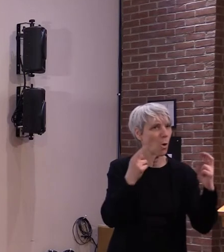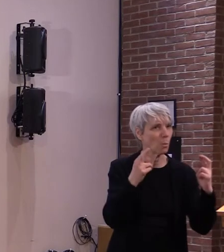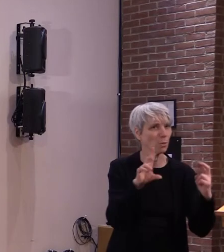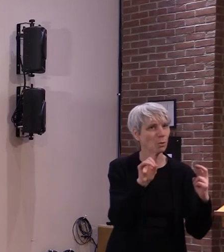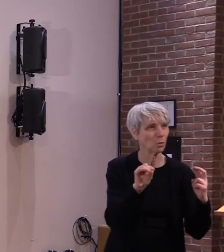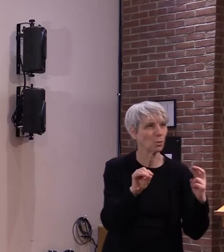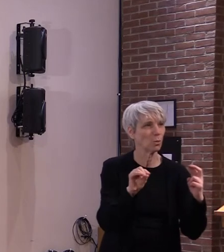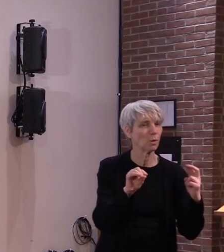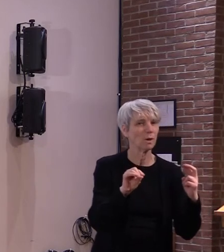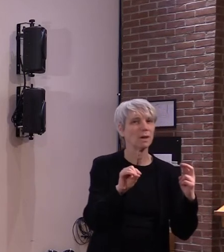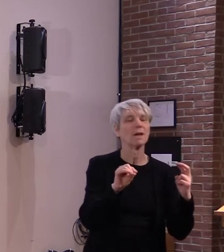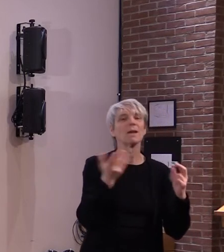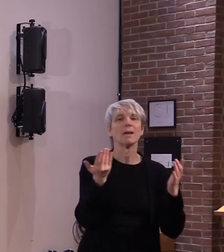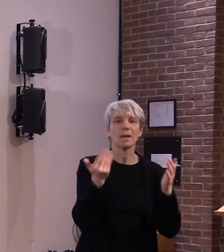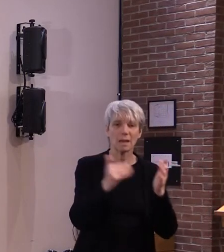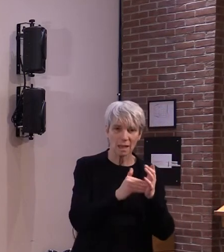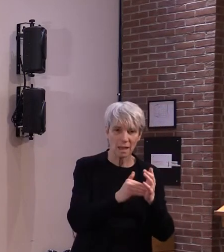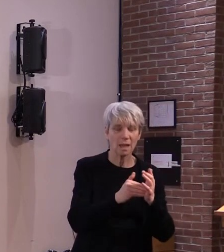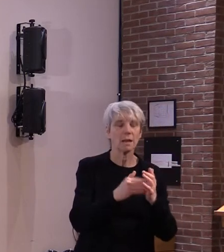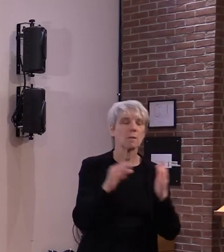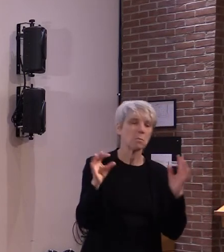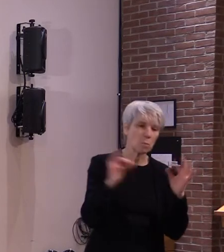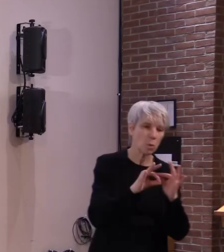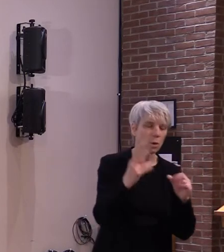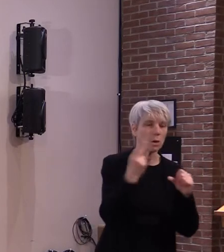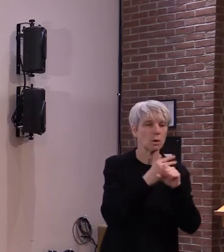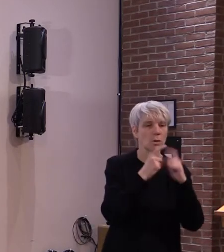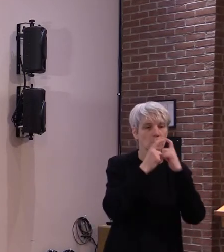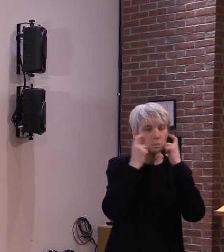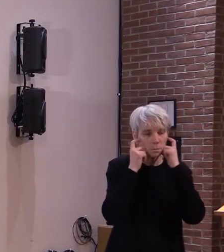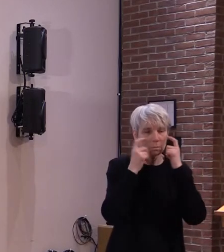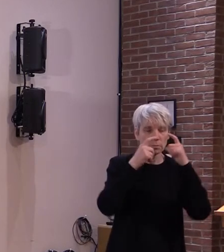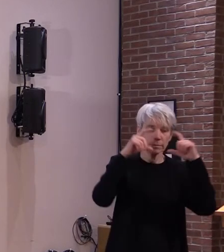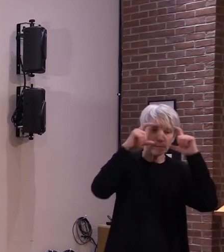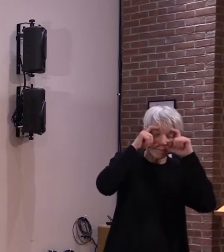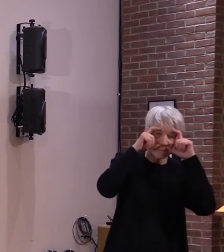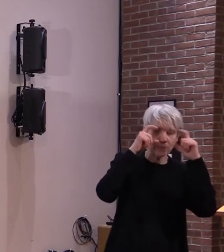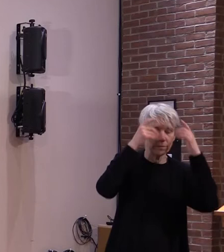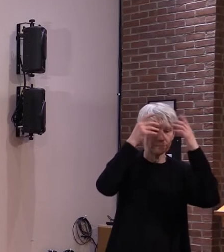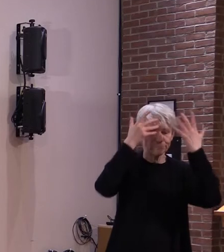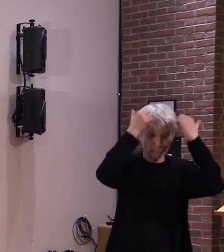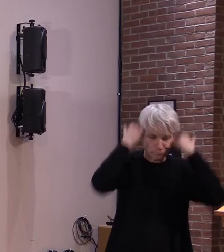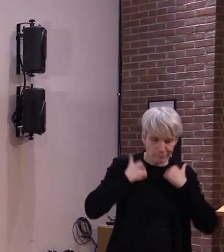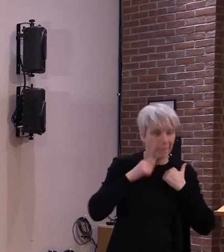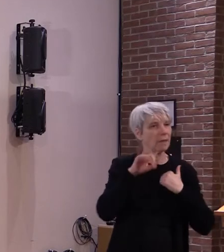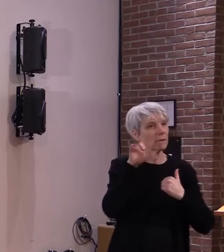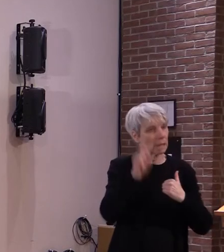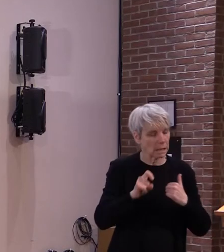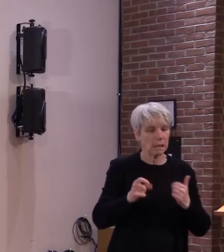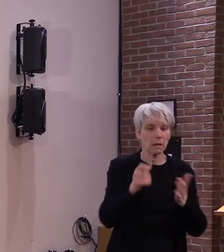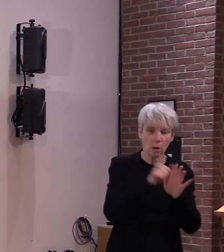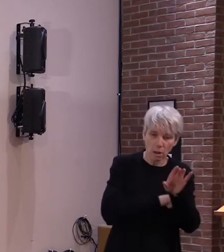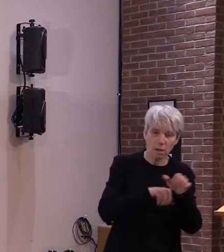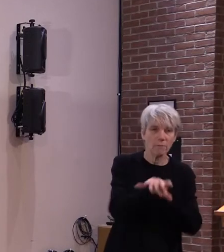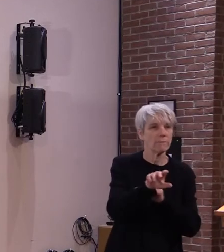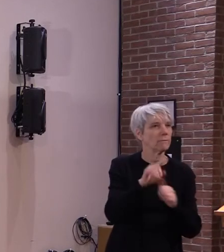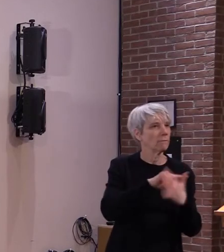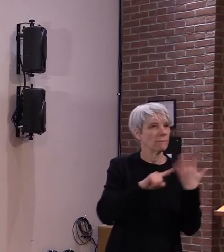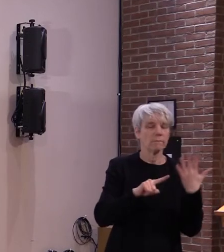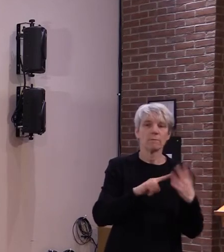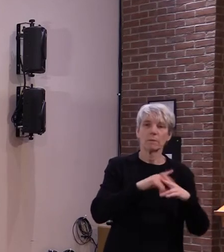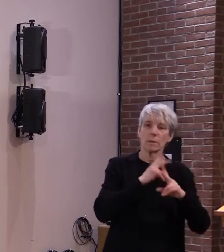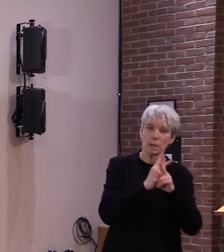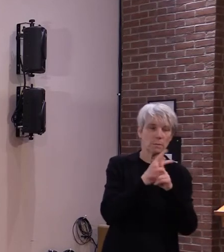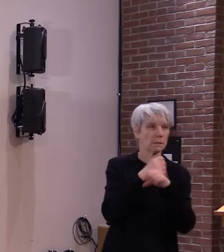just talked about using personal protective equipment at the level of the staff is the best way to prevent outbreaks in these facilities